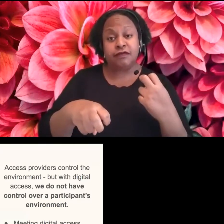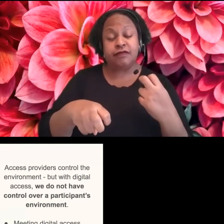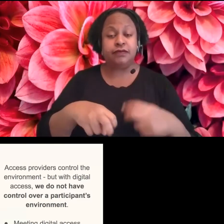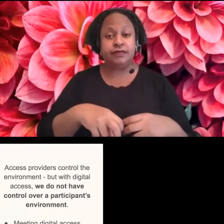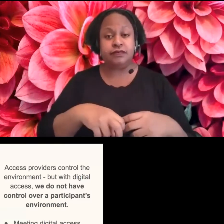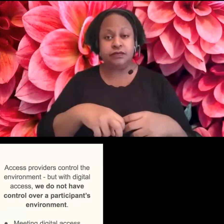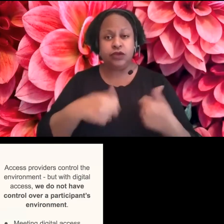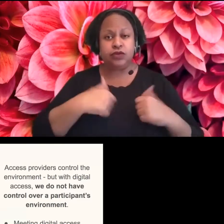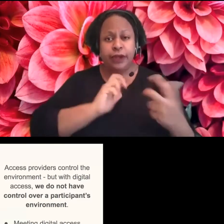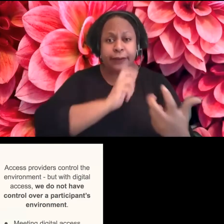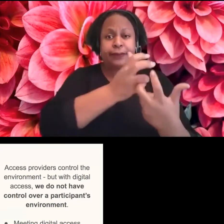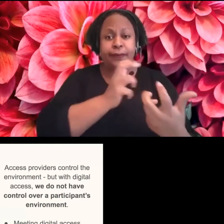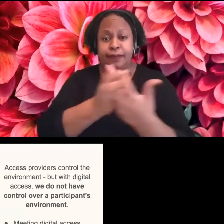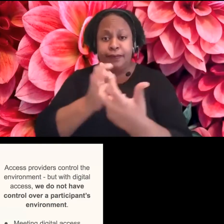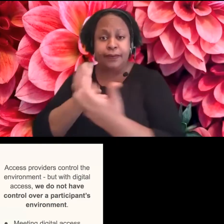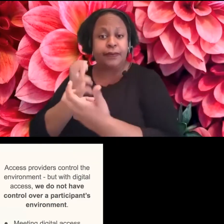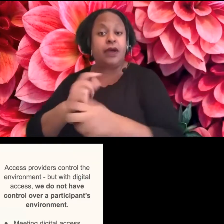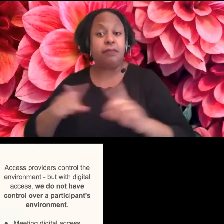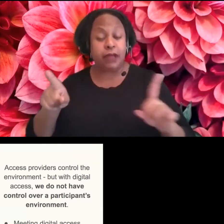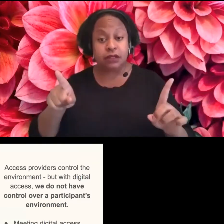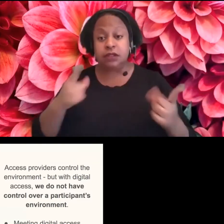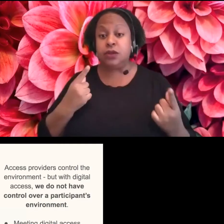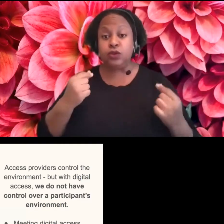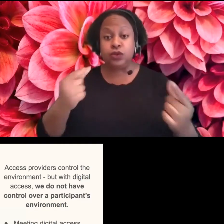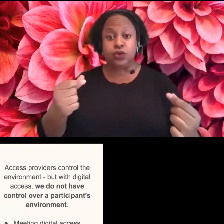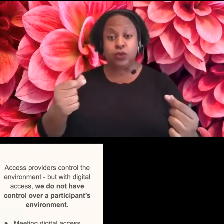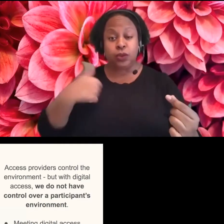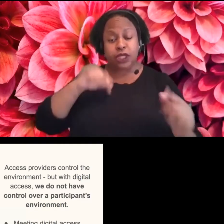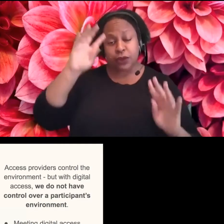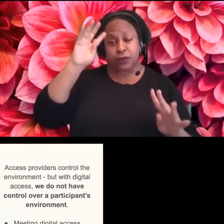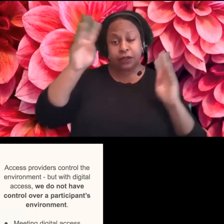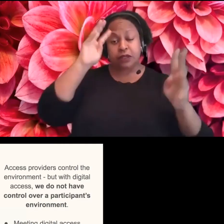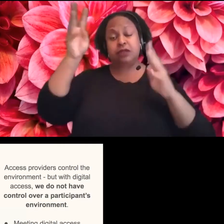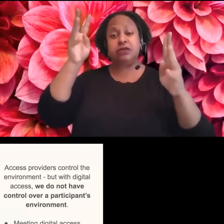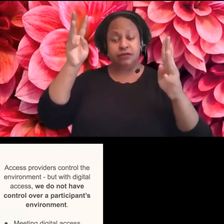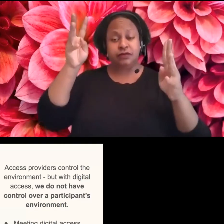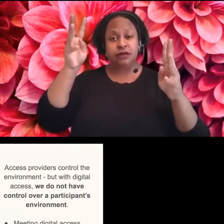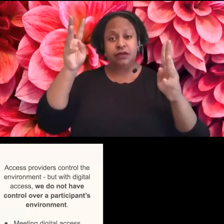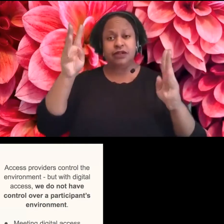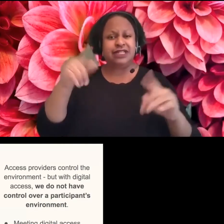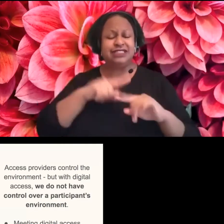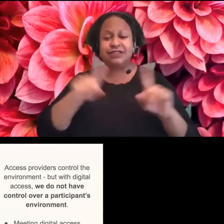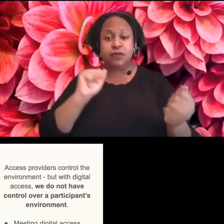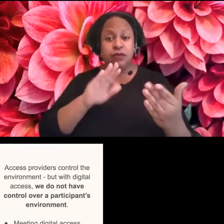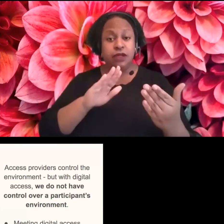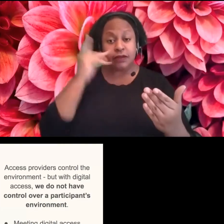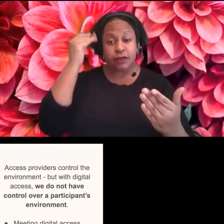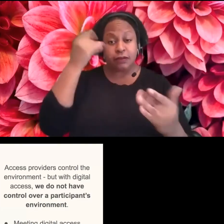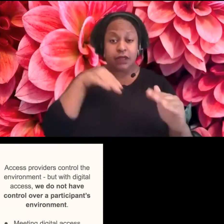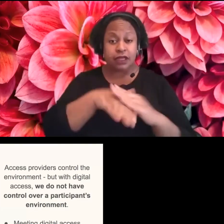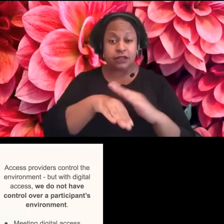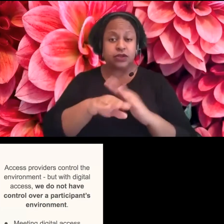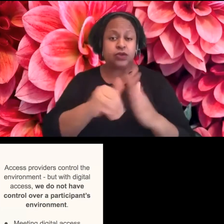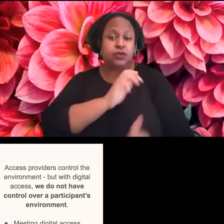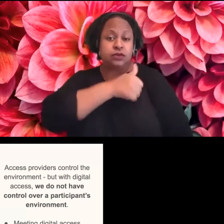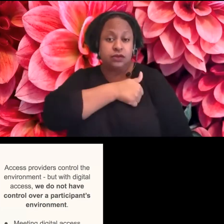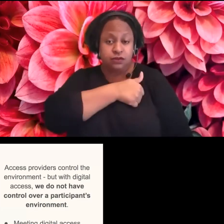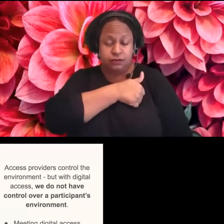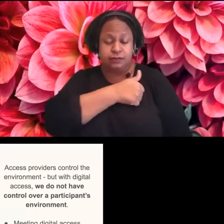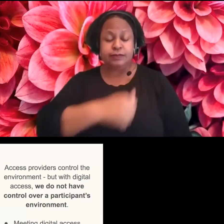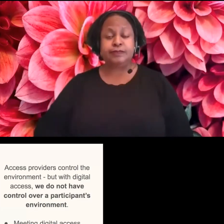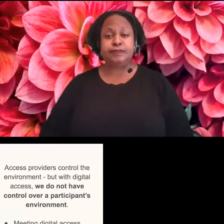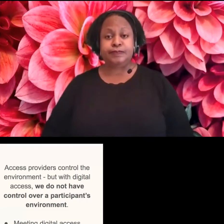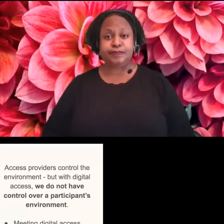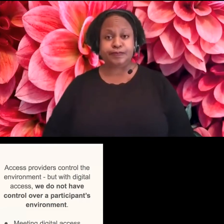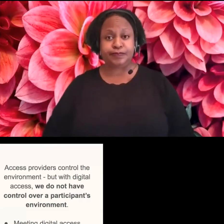one that I think we can be extremely creative about, but it's a, it's an absolutely different way to think about access. Um, but I do think